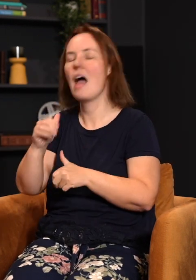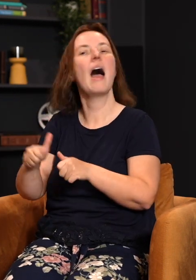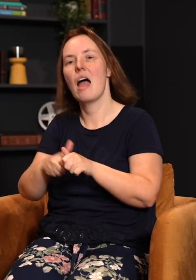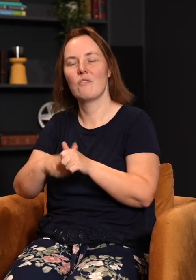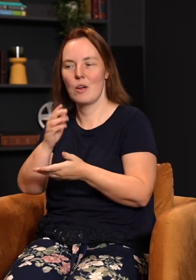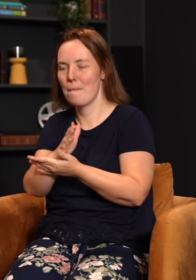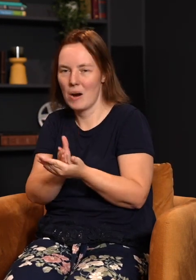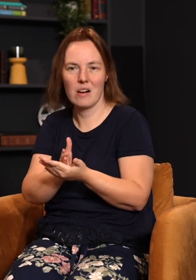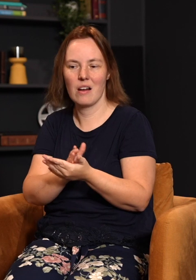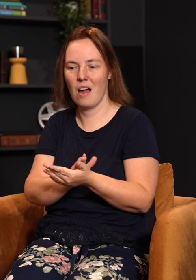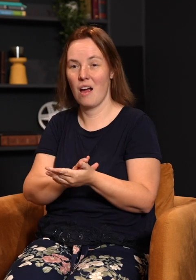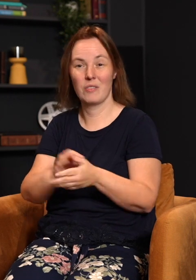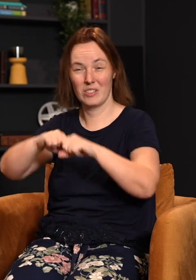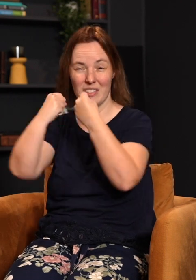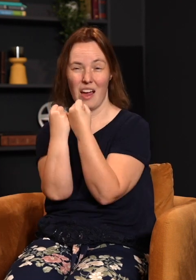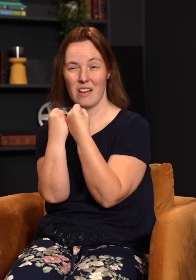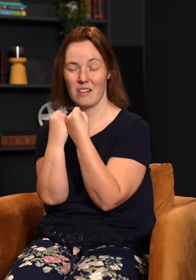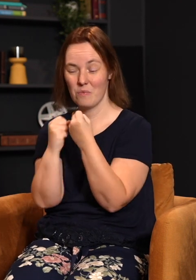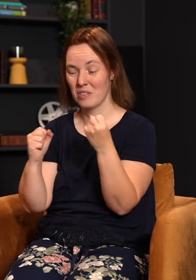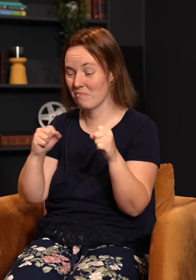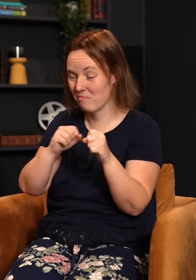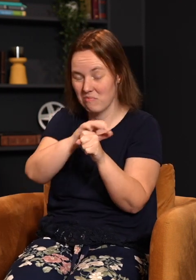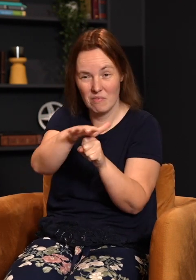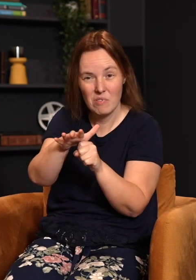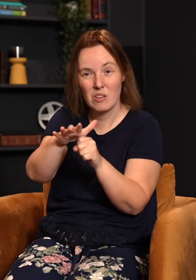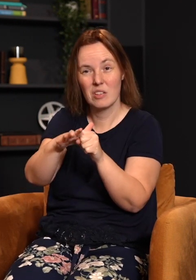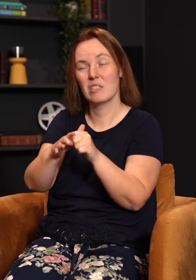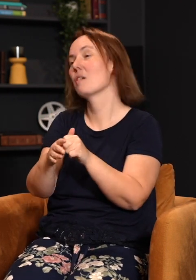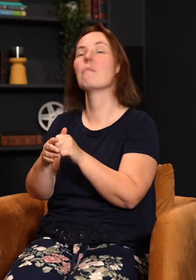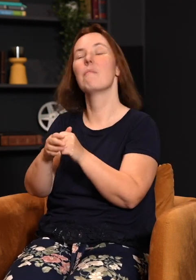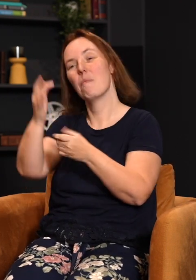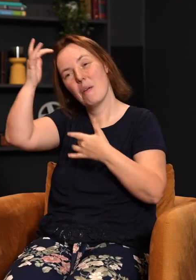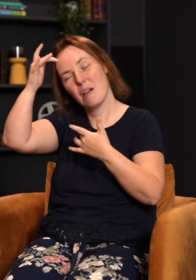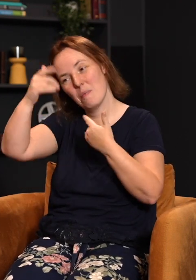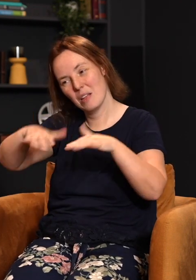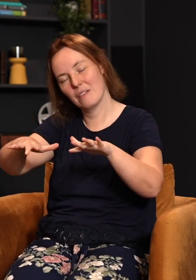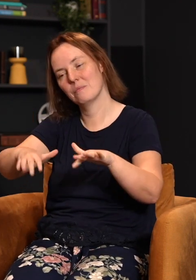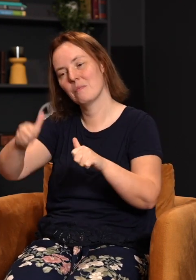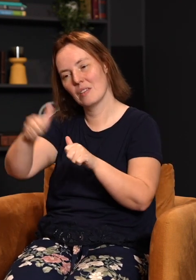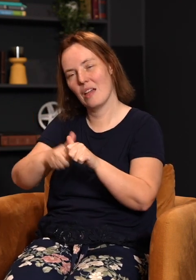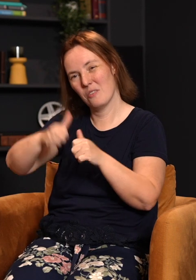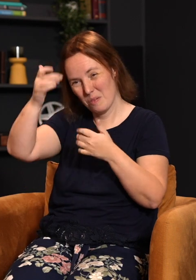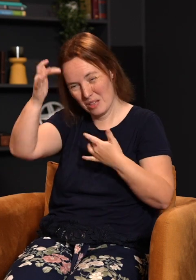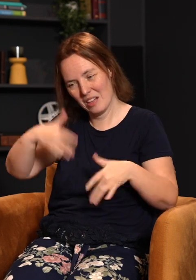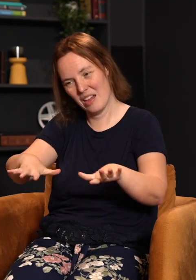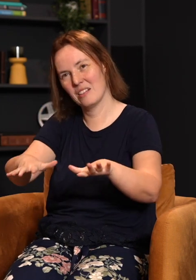Every part of our society was impacted by a plague. And the reason there was 10 plagues was because every single plague, it wasn't arbitrary, every single